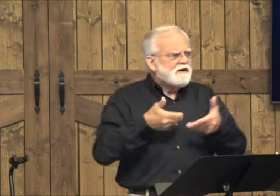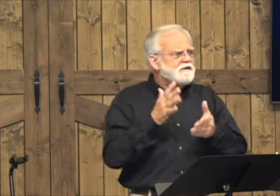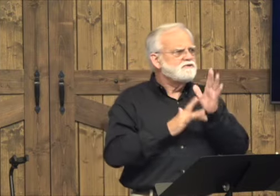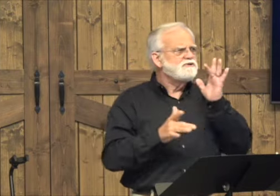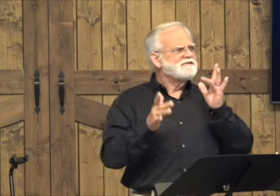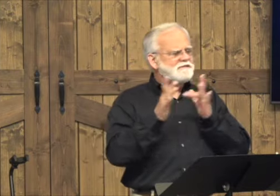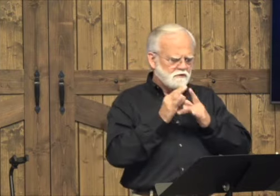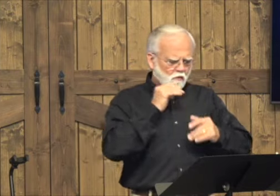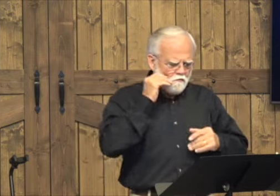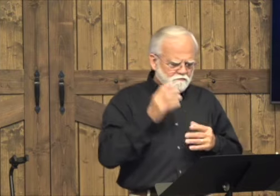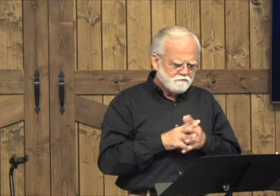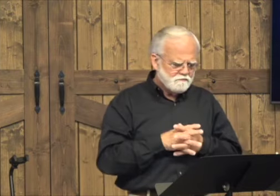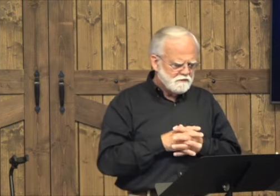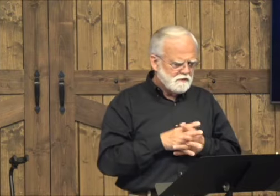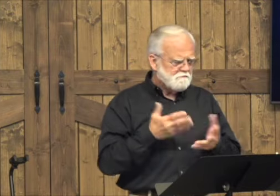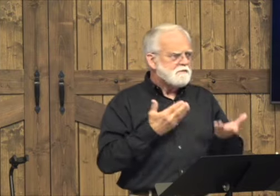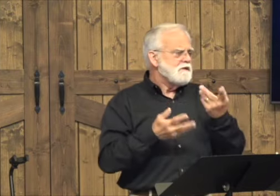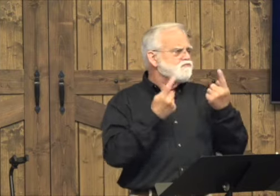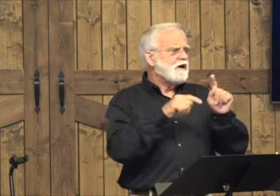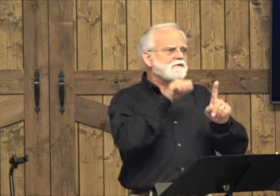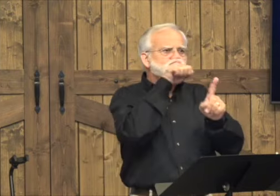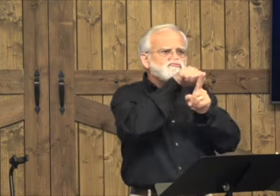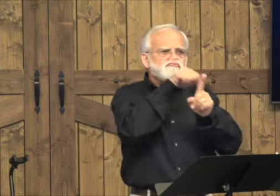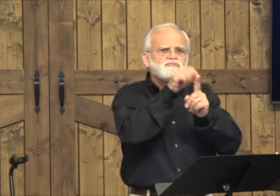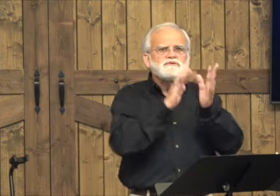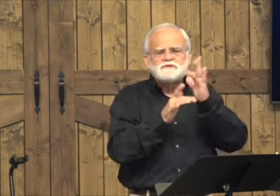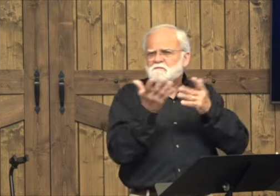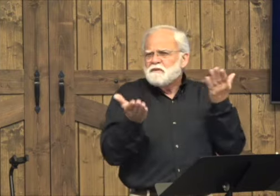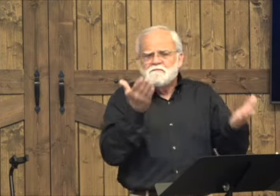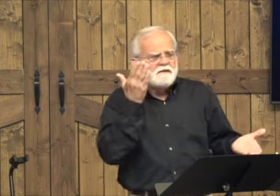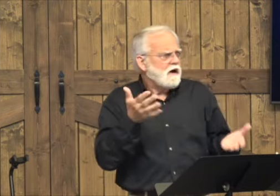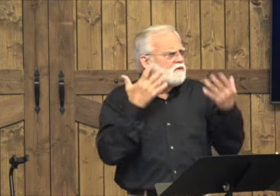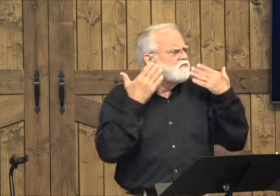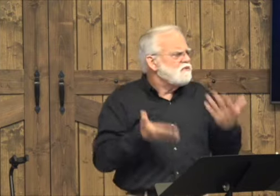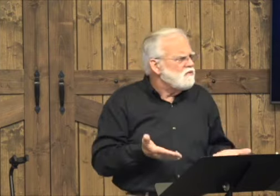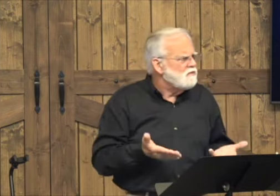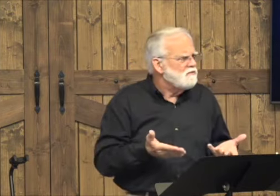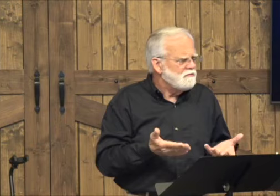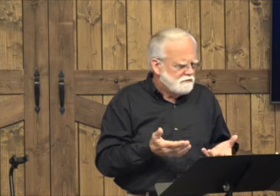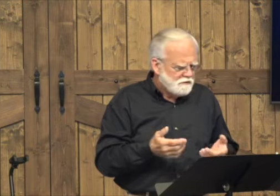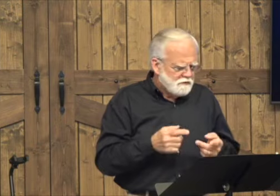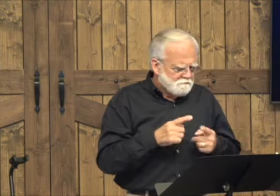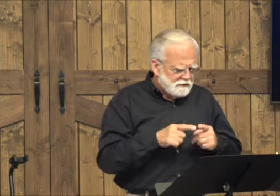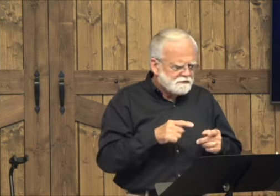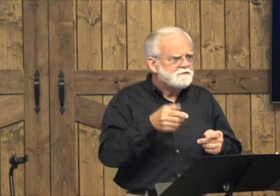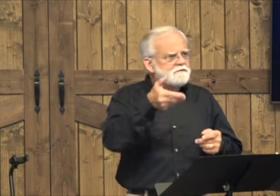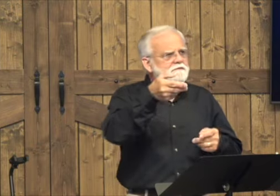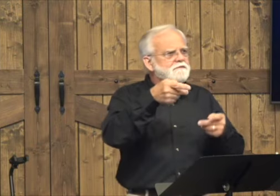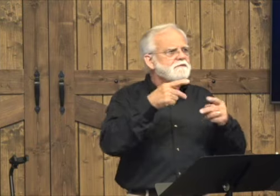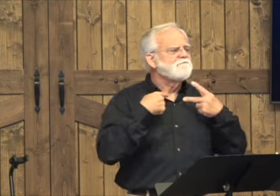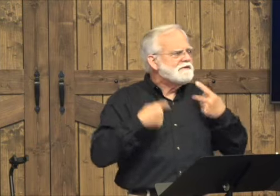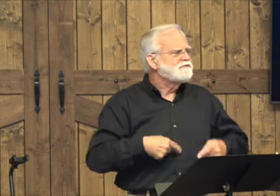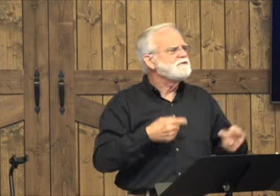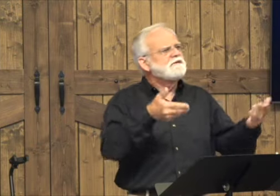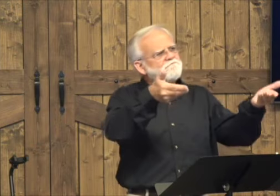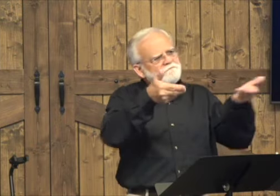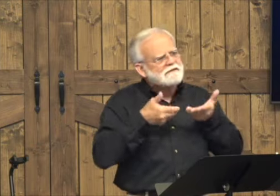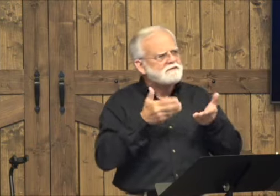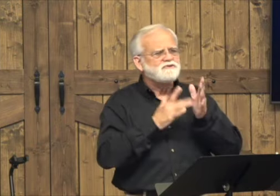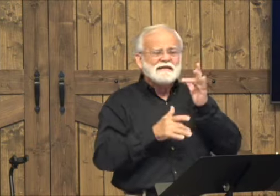Now the Pharisee had invited Jesus to his home, the only to the two brothers. deceived him, only